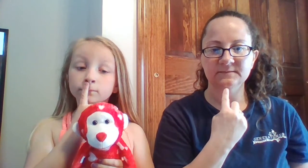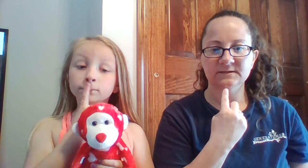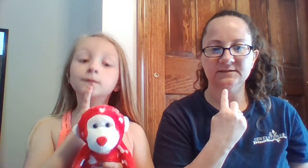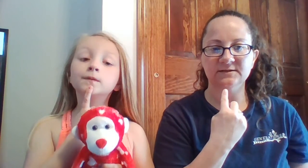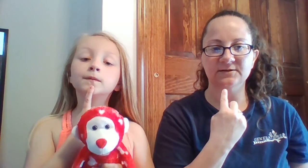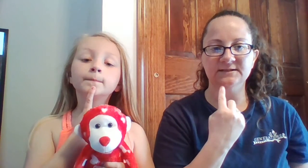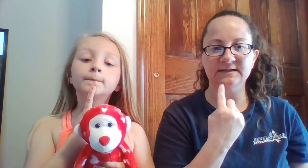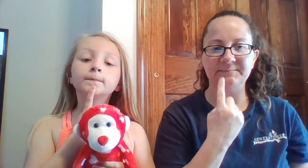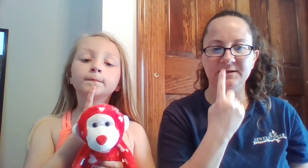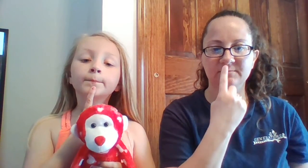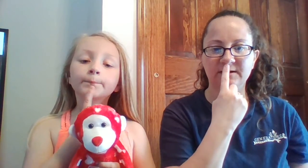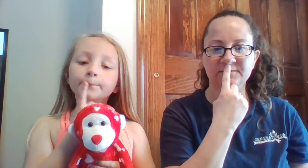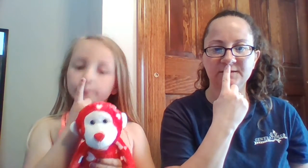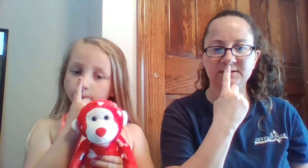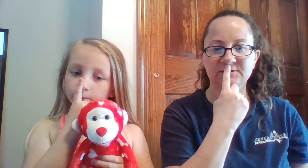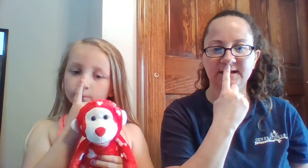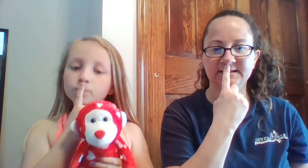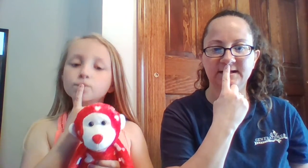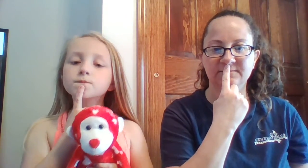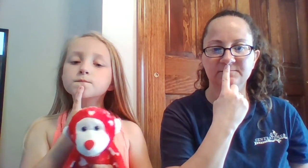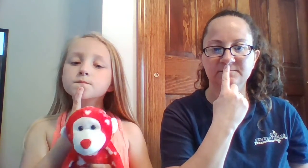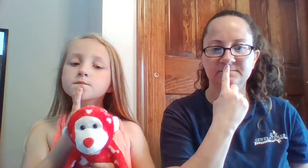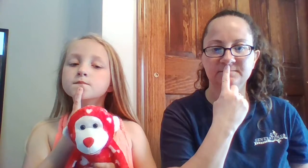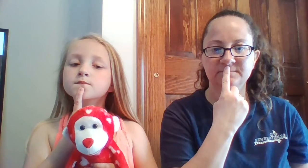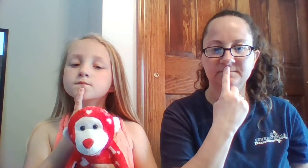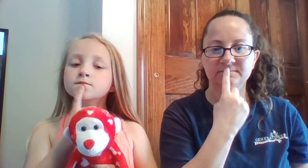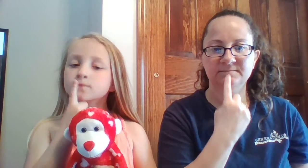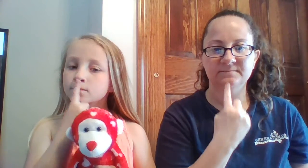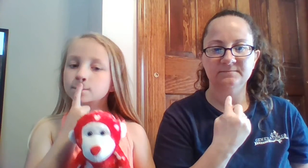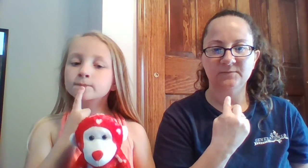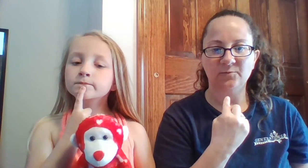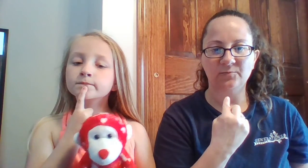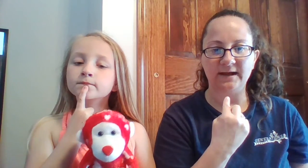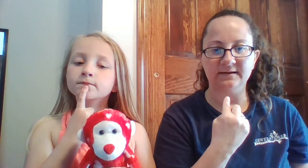Start at the top of your mouth and drag it down. Red.